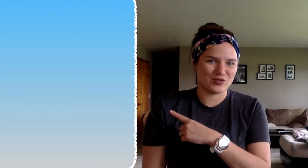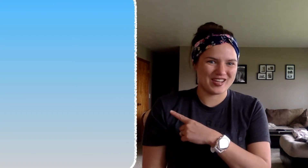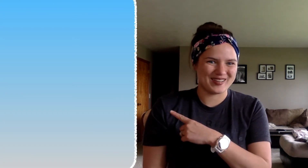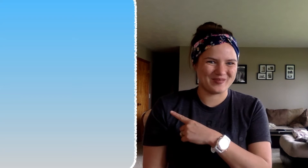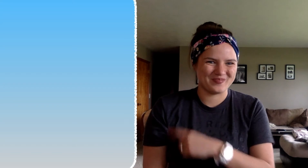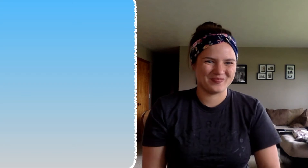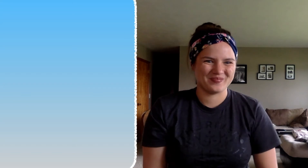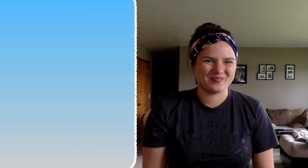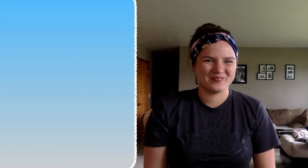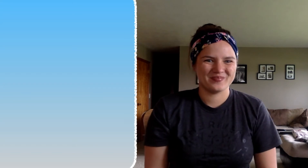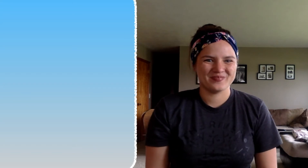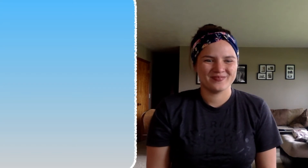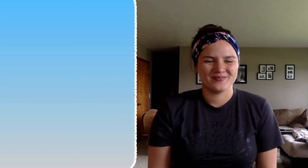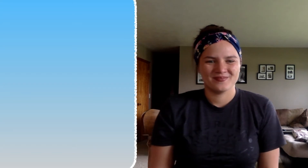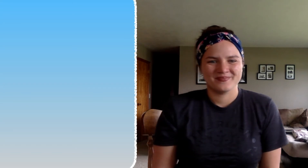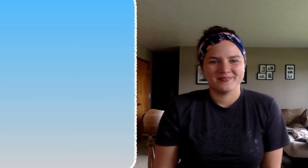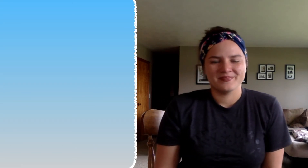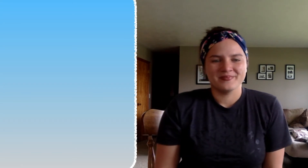pictures right here.